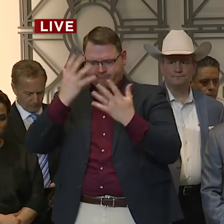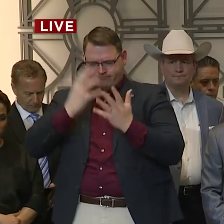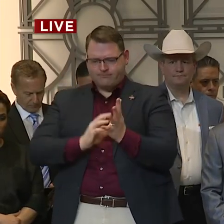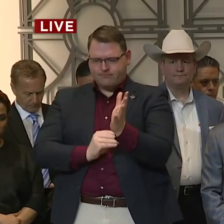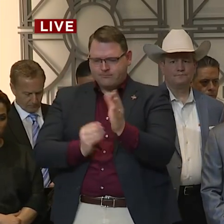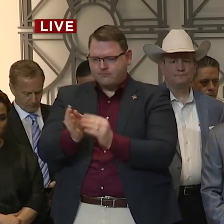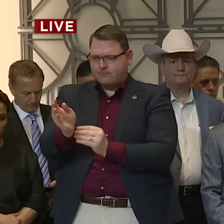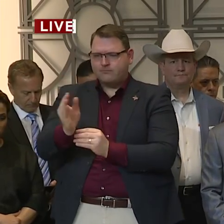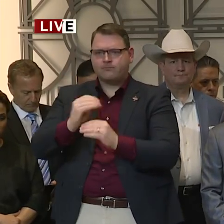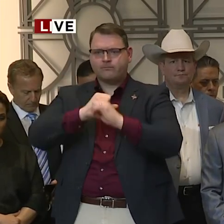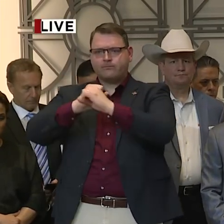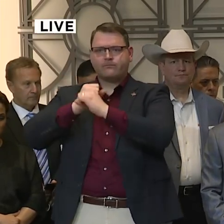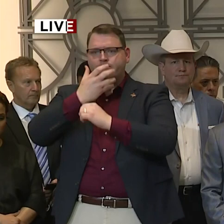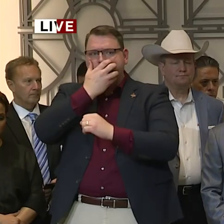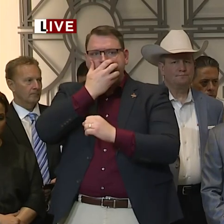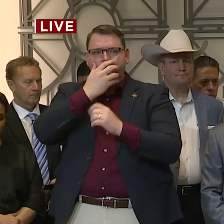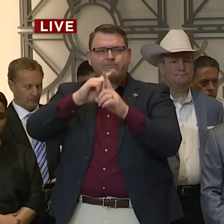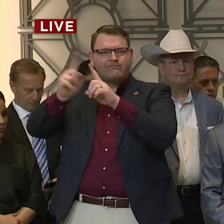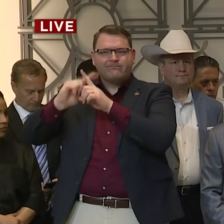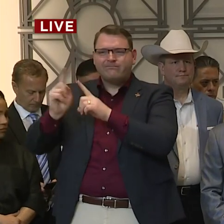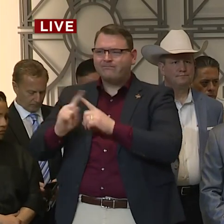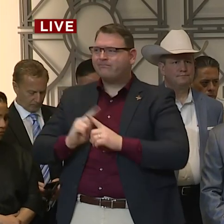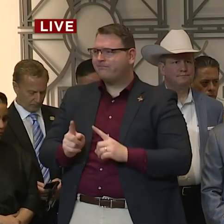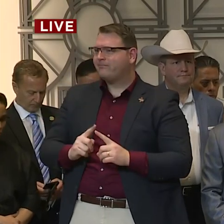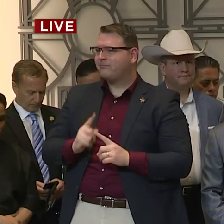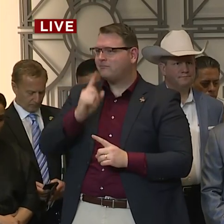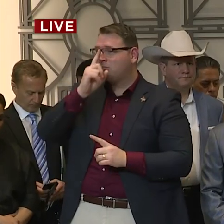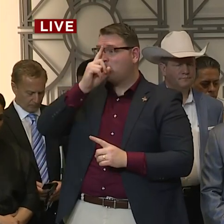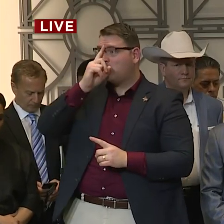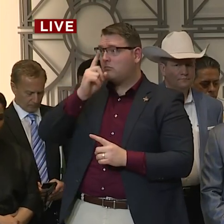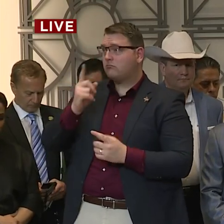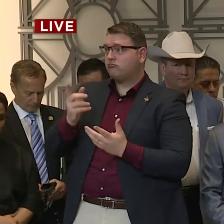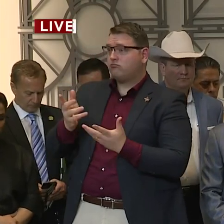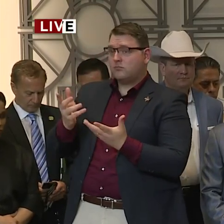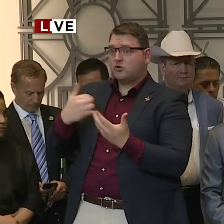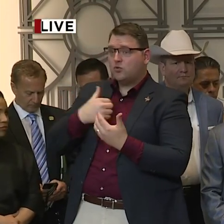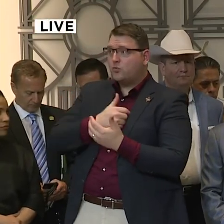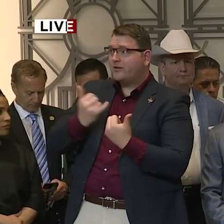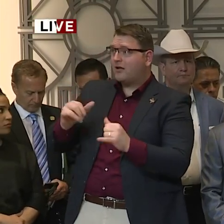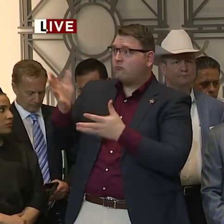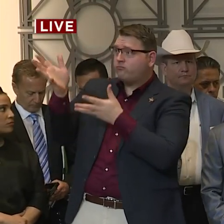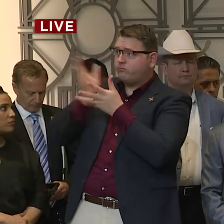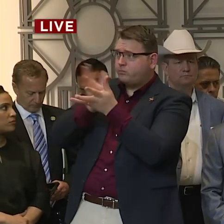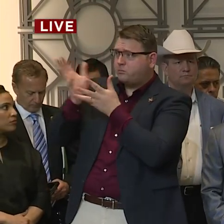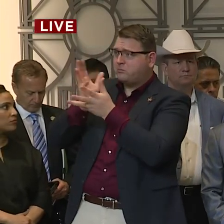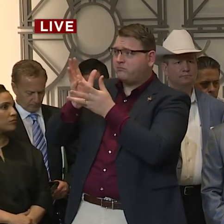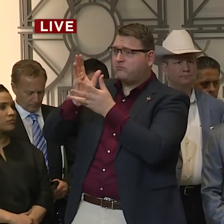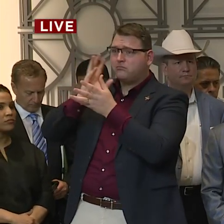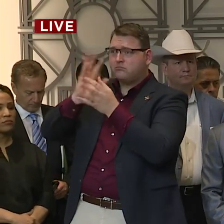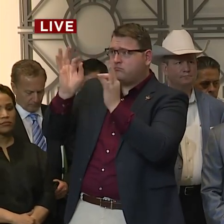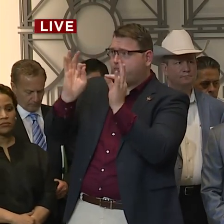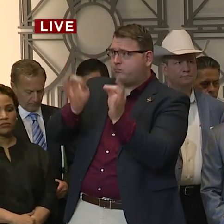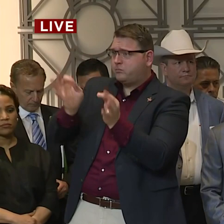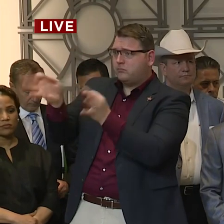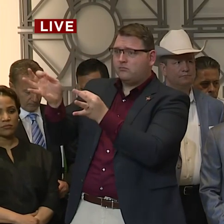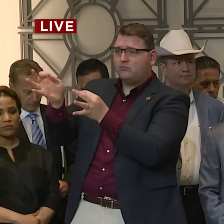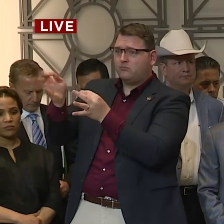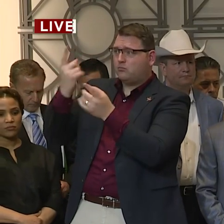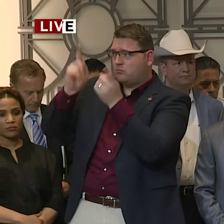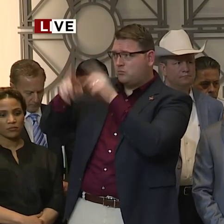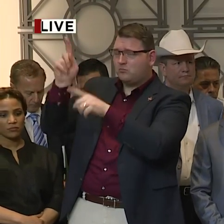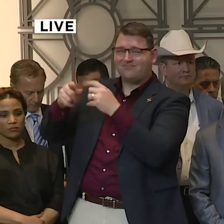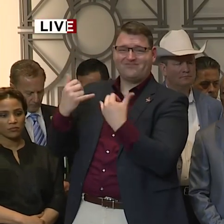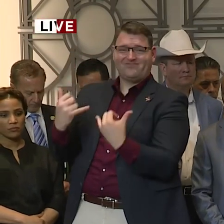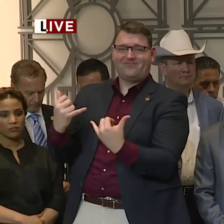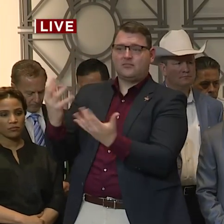messages to their own teams but also beyond, and really testing and all the other activities that really go along with it. We recognize the